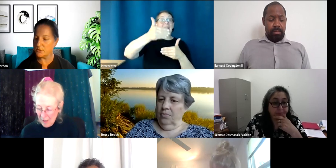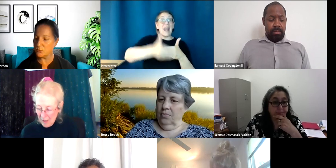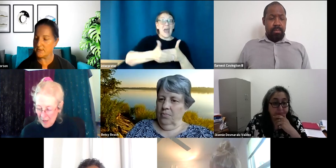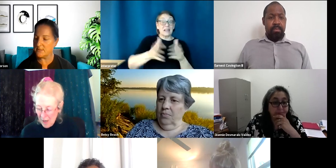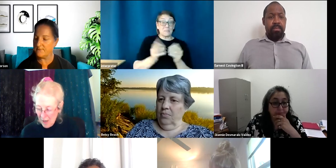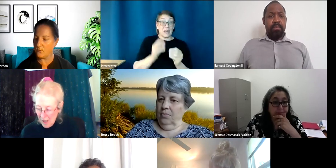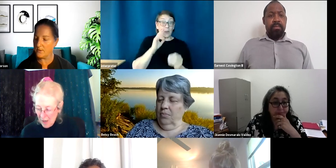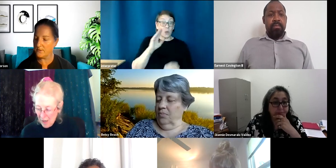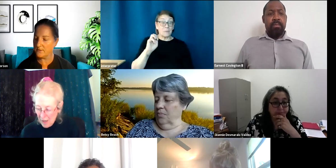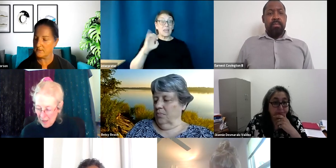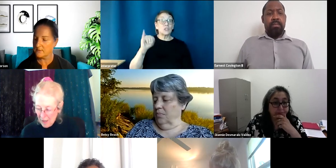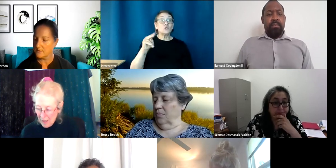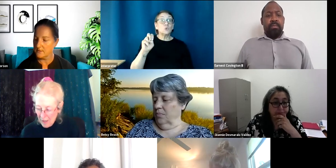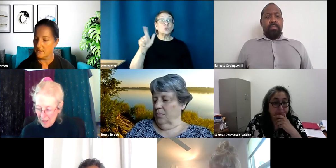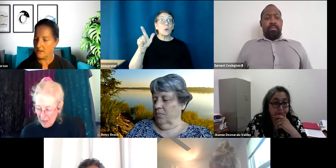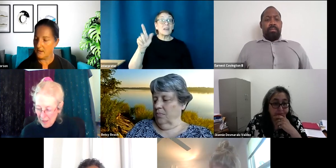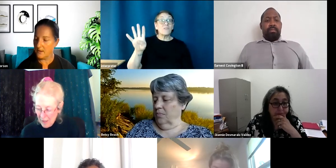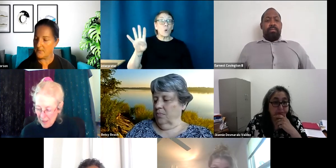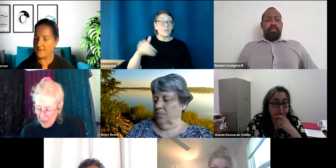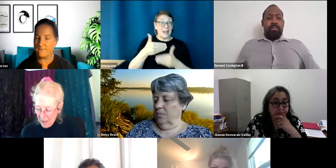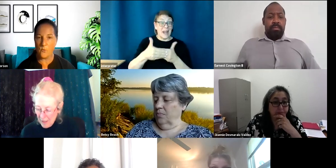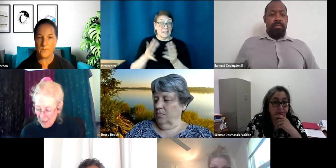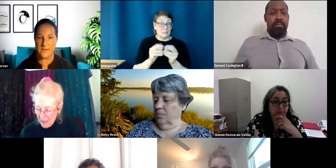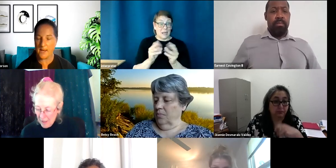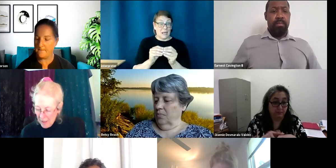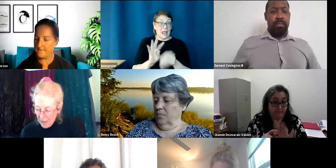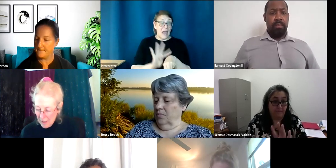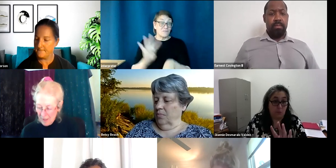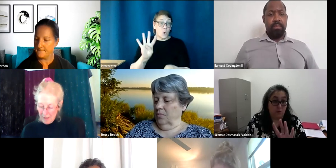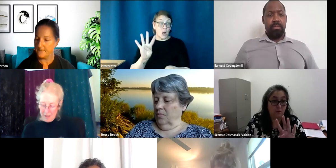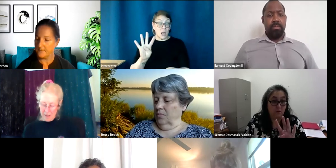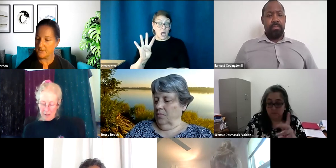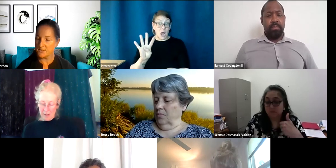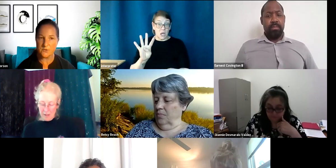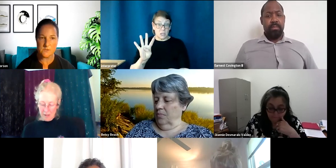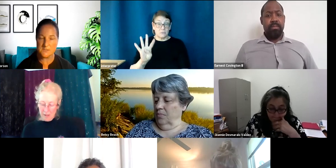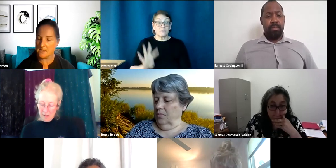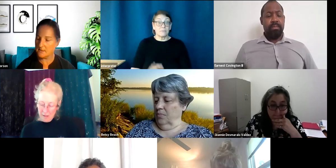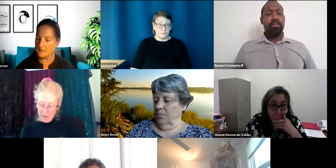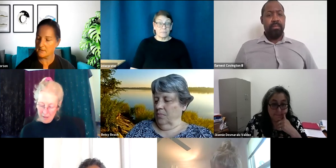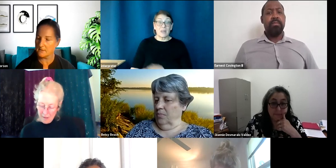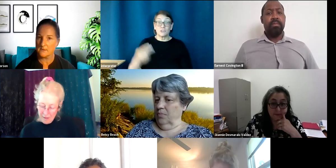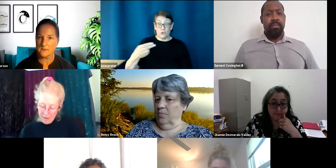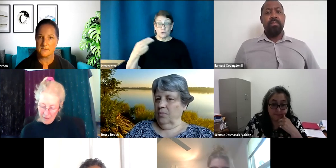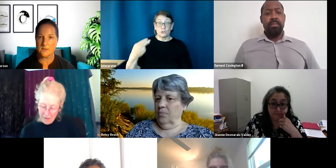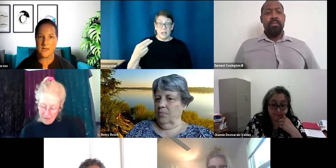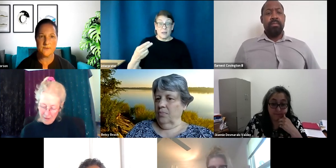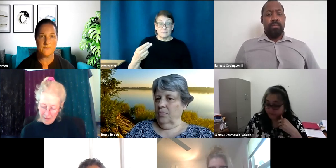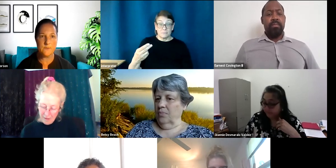24th. Um, at 4 PM. That's a Thursday. Is that okay with